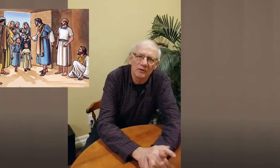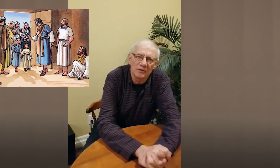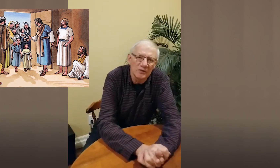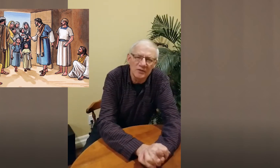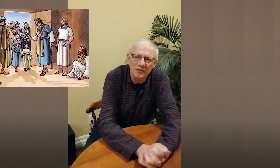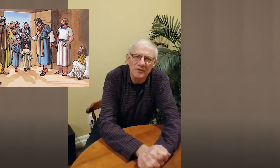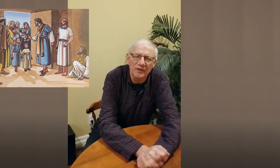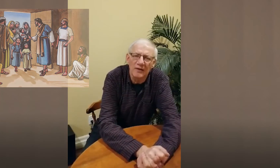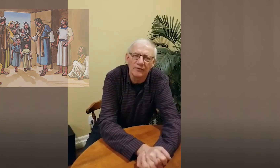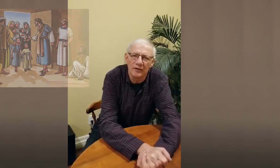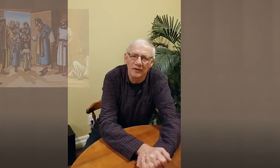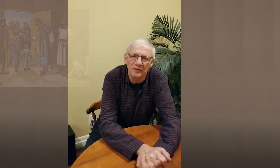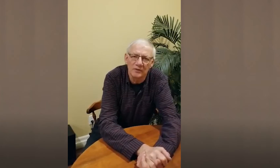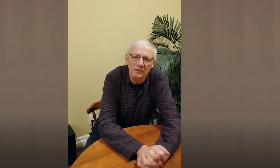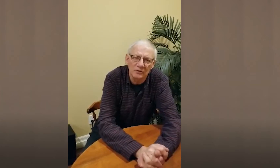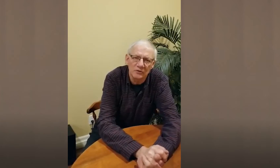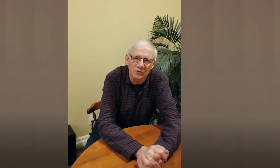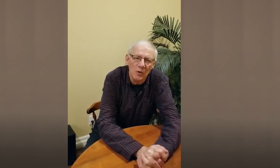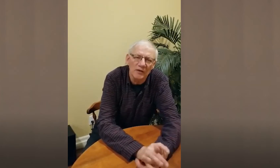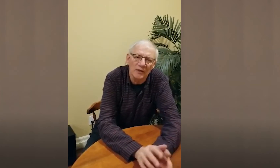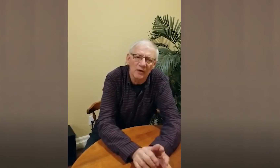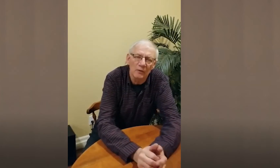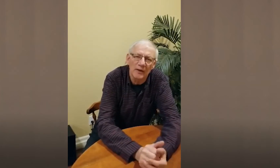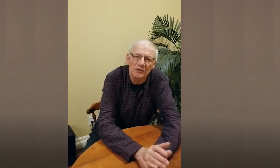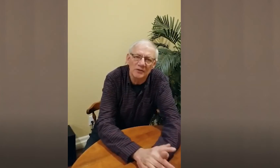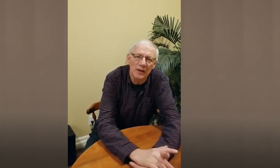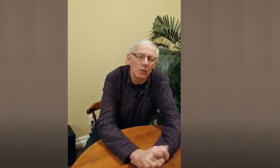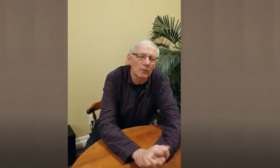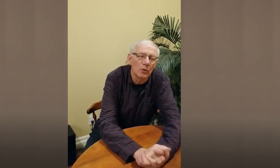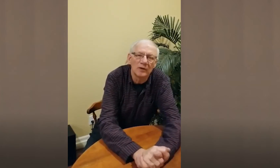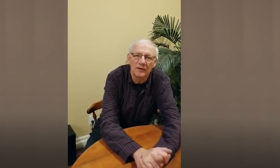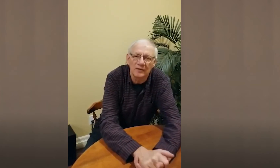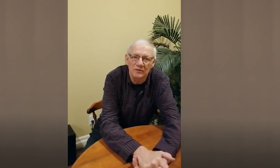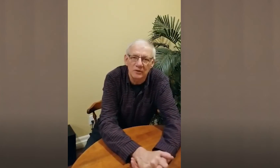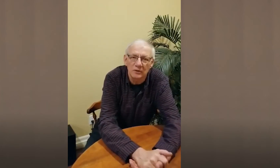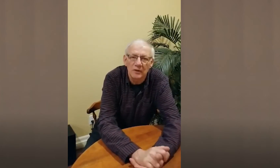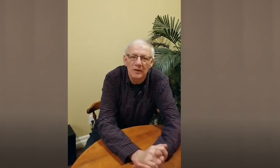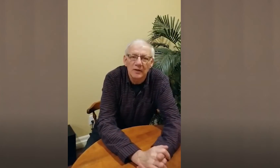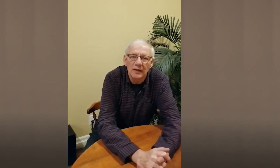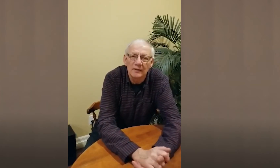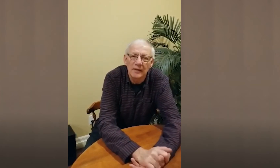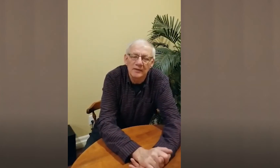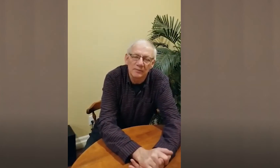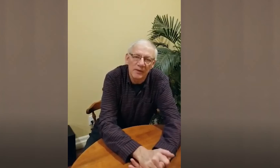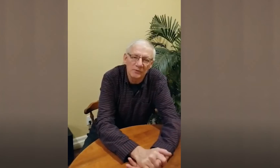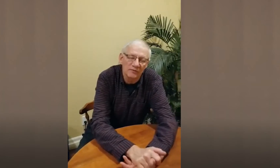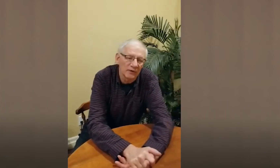jesus doesn't have time for little kids and just just go on get out of the way jesus got more important things to do and and some parents are feeling